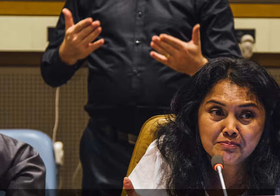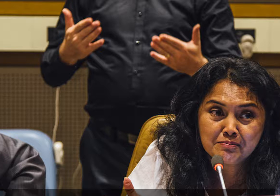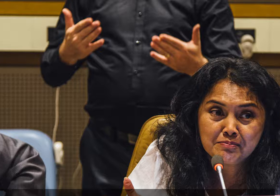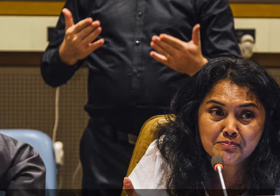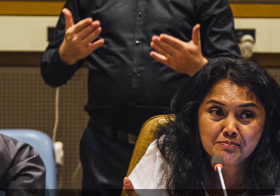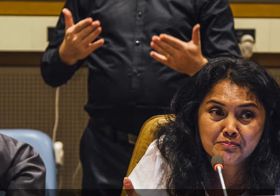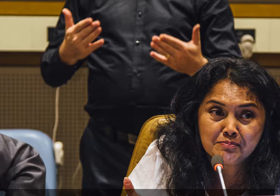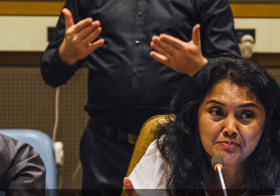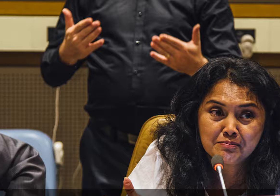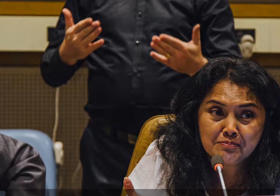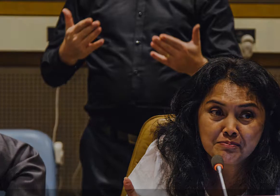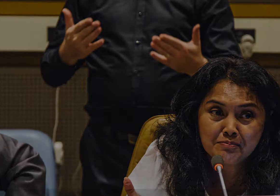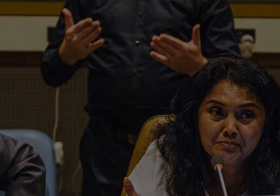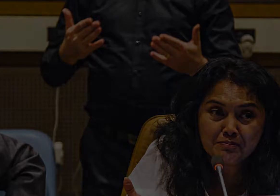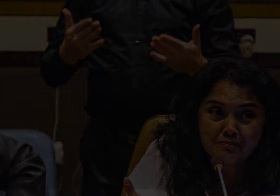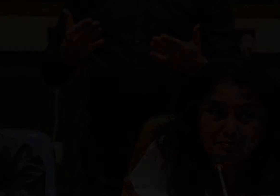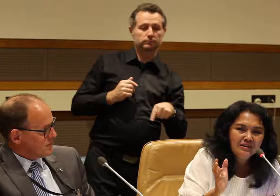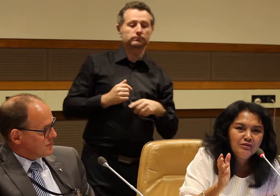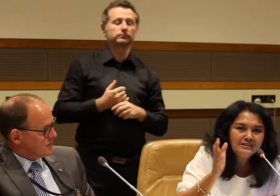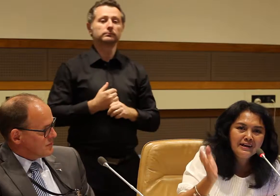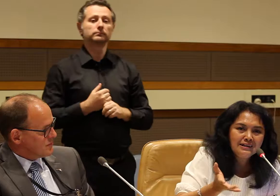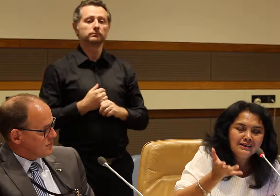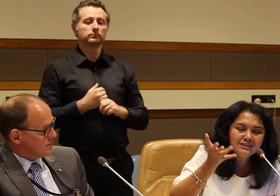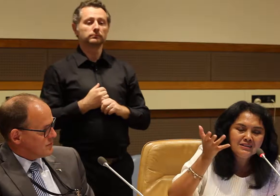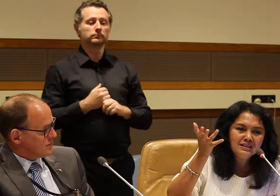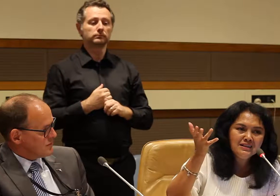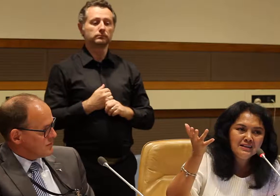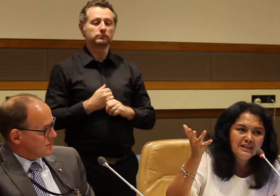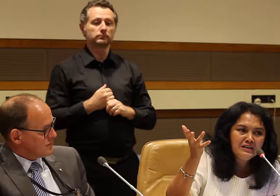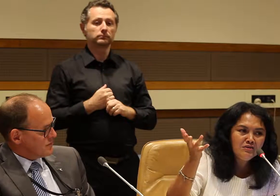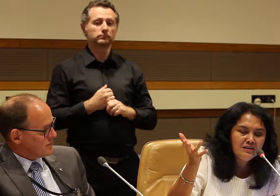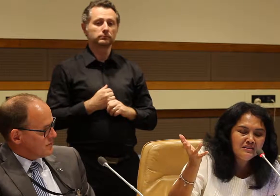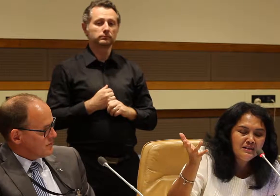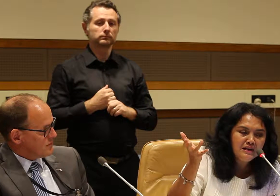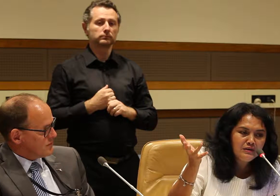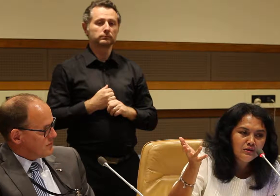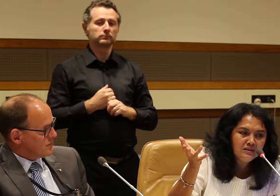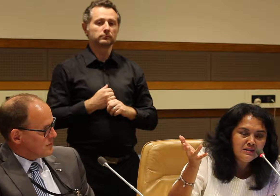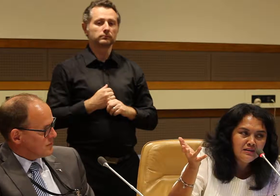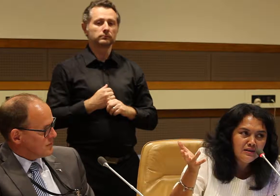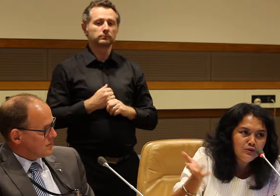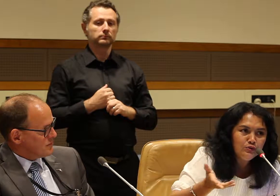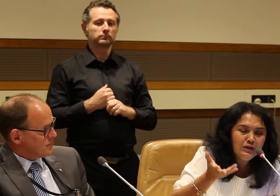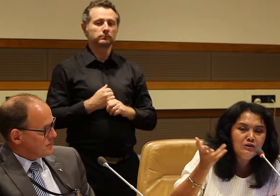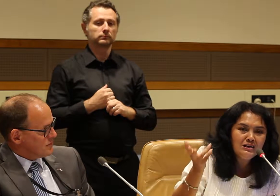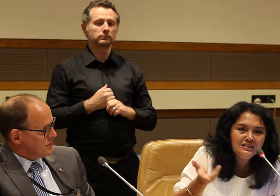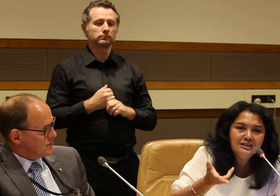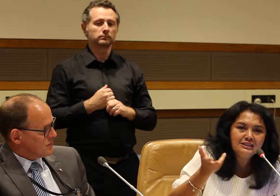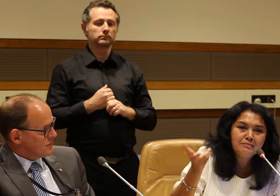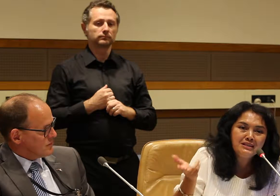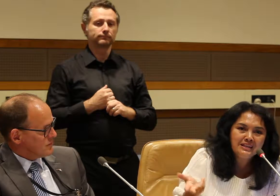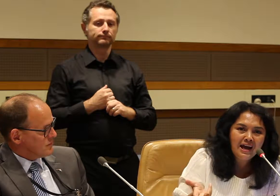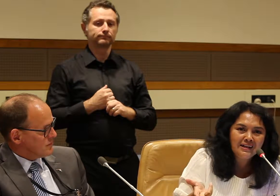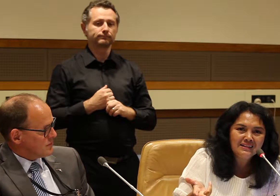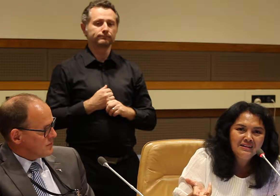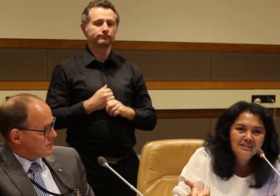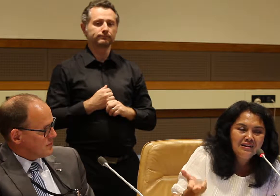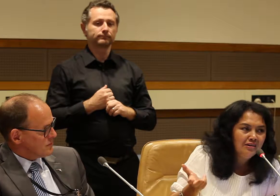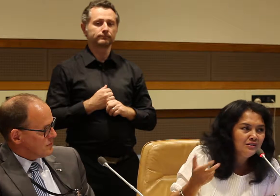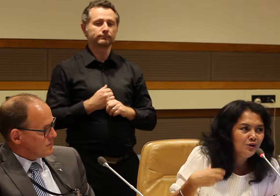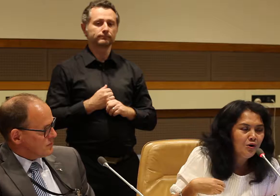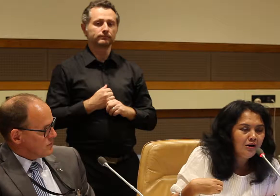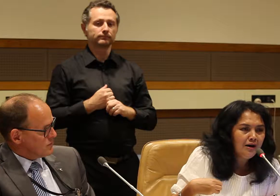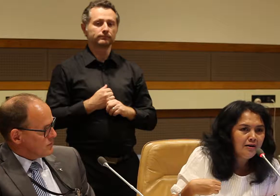Indonesia Mental Health Association. We tackle the new Indonesian Disability Act.